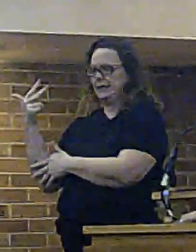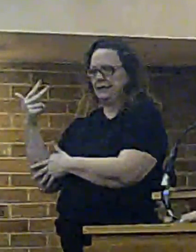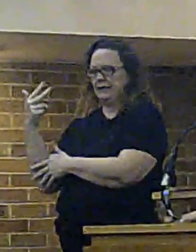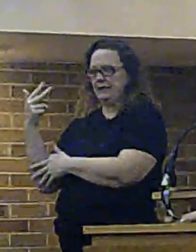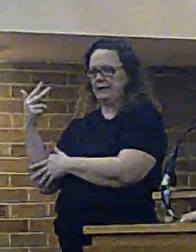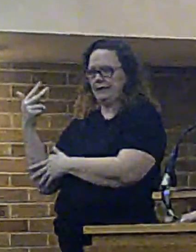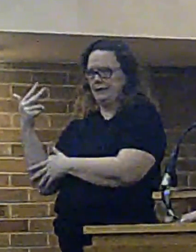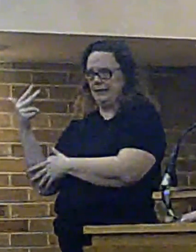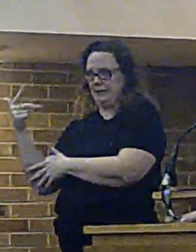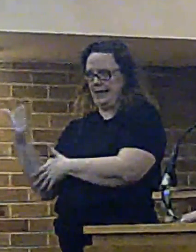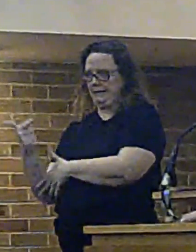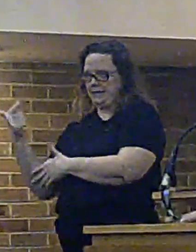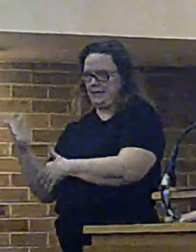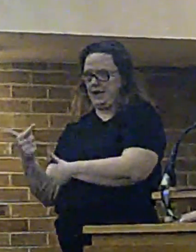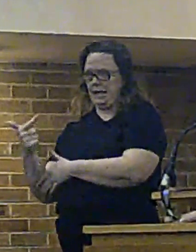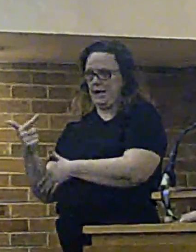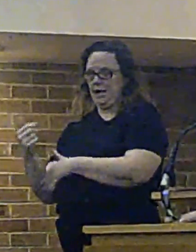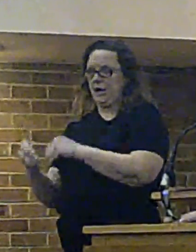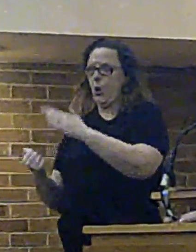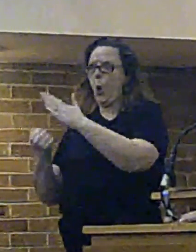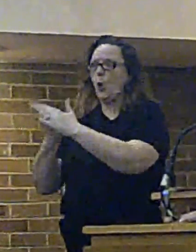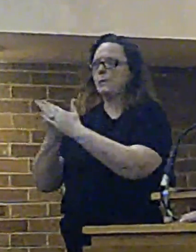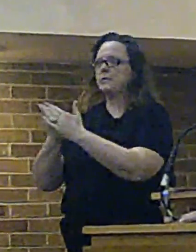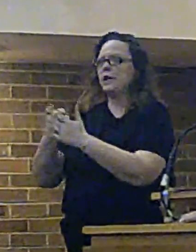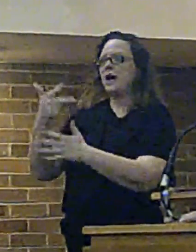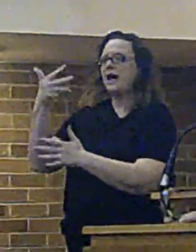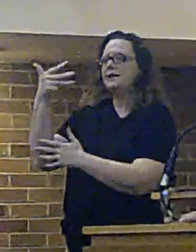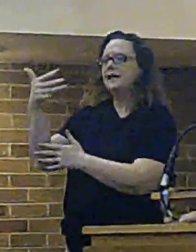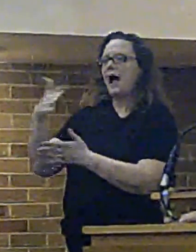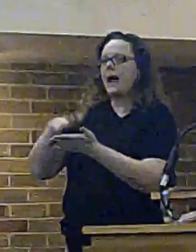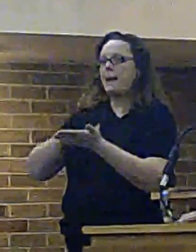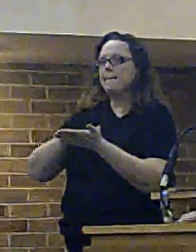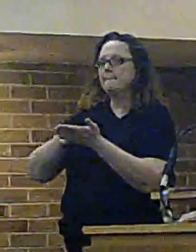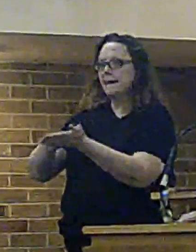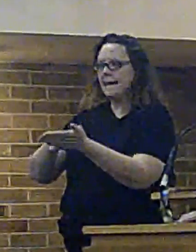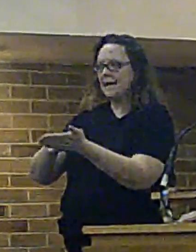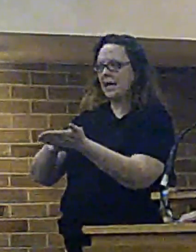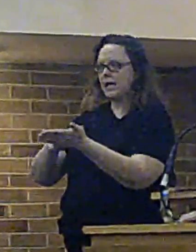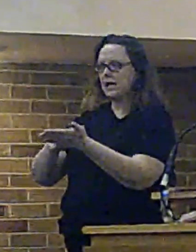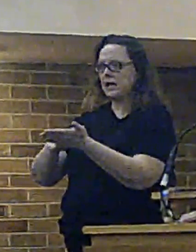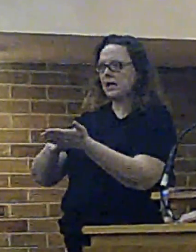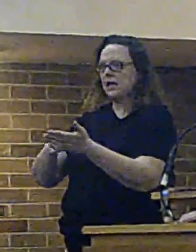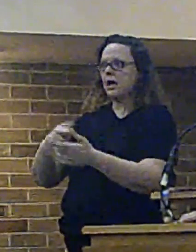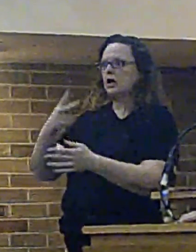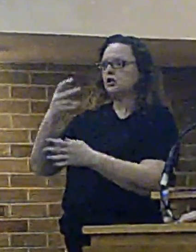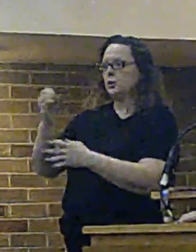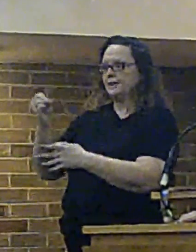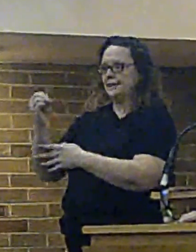2020. That is on top of the savings we have had to make up to this point.